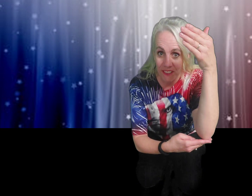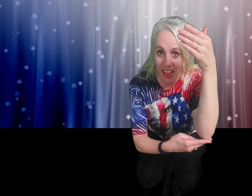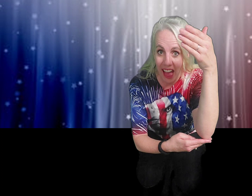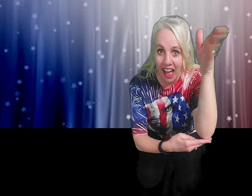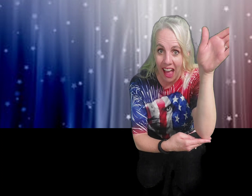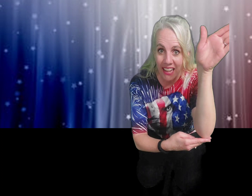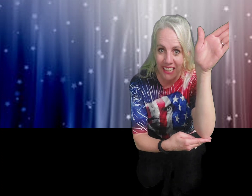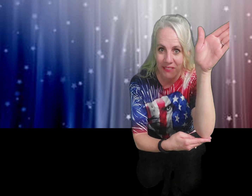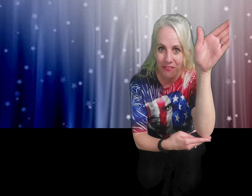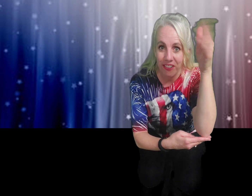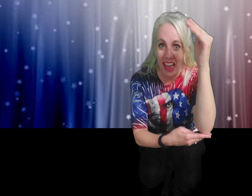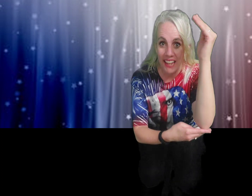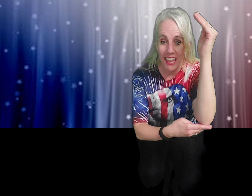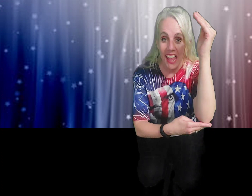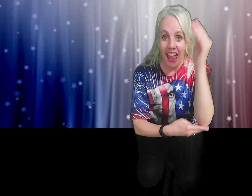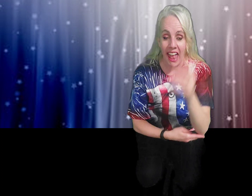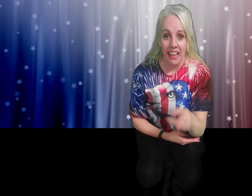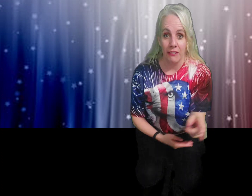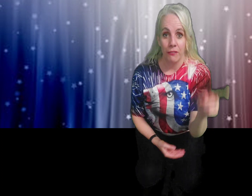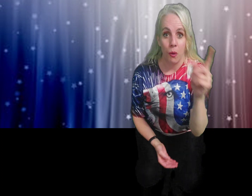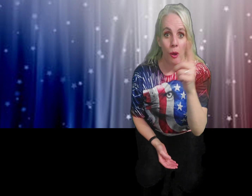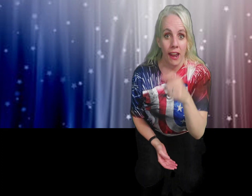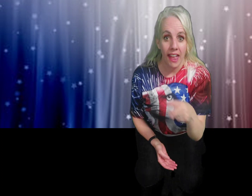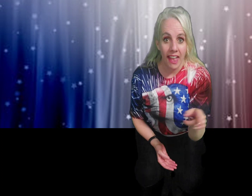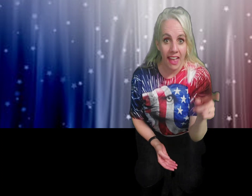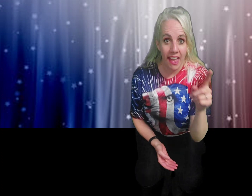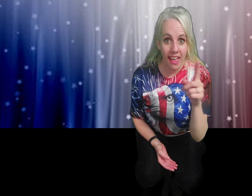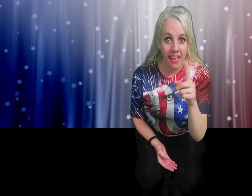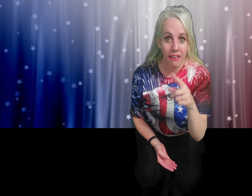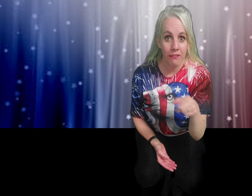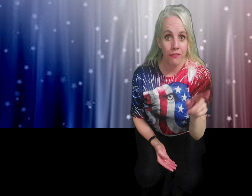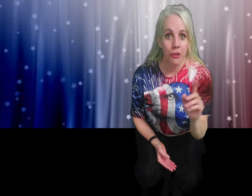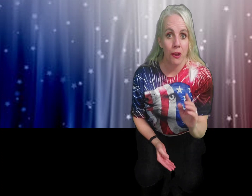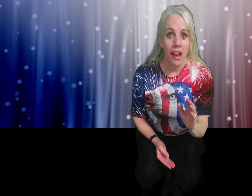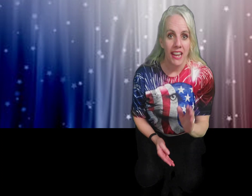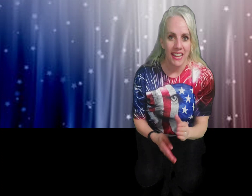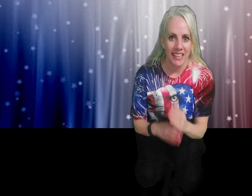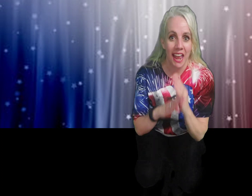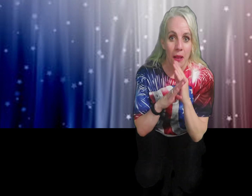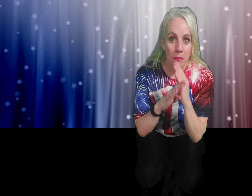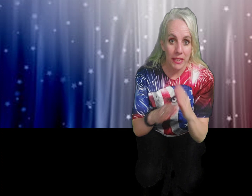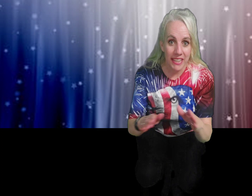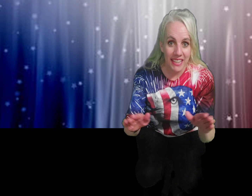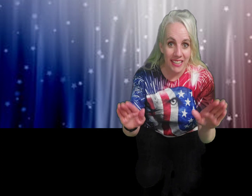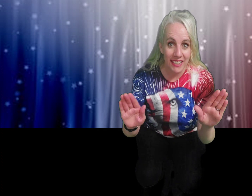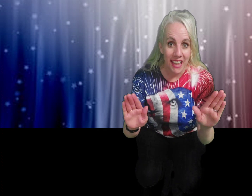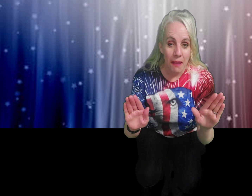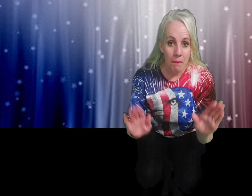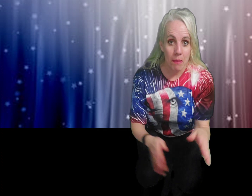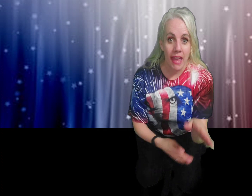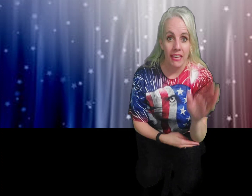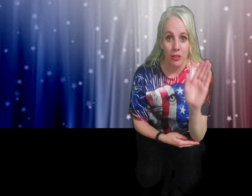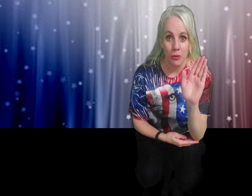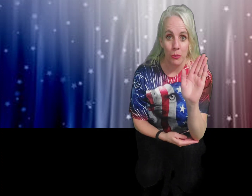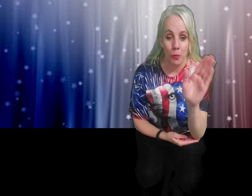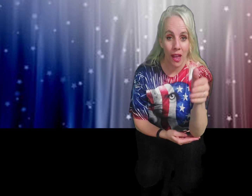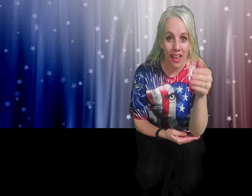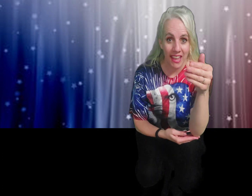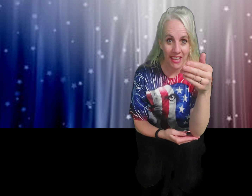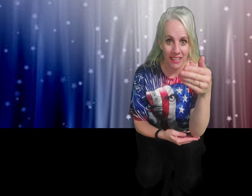flying flag. And forever in peace. May you wave.